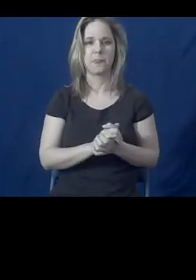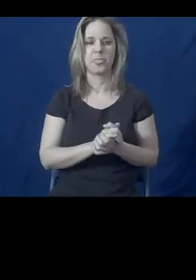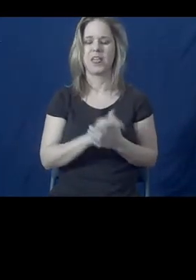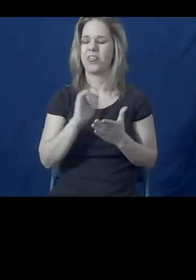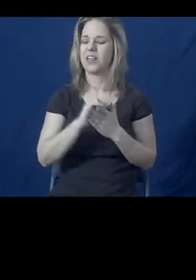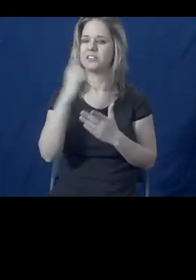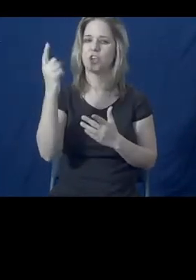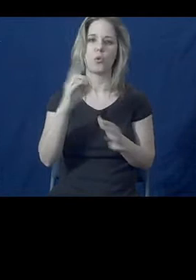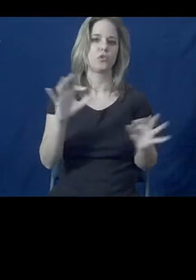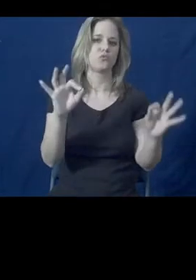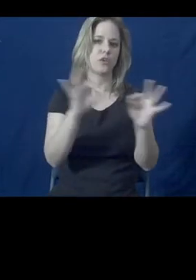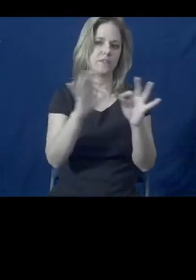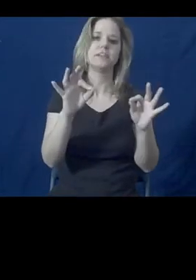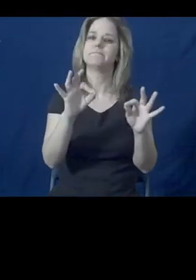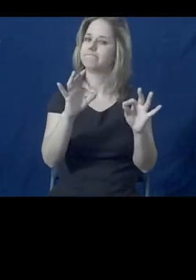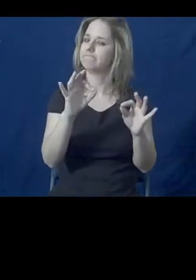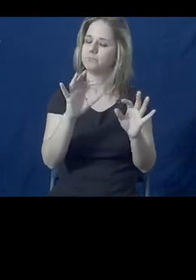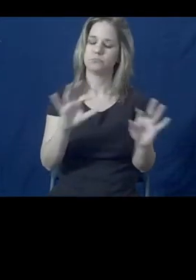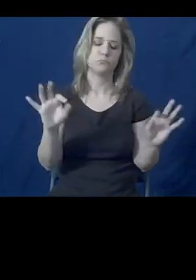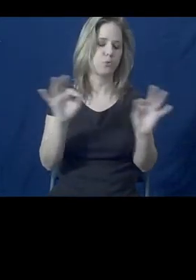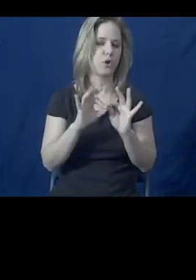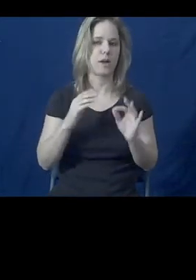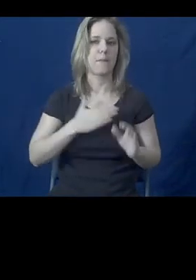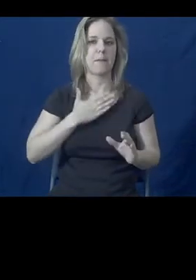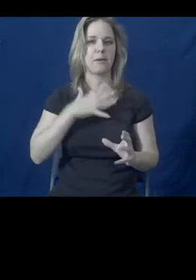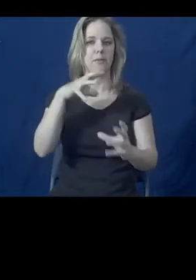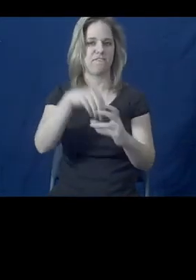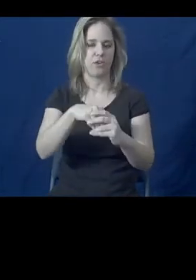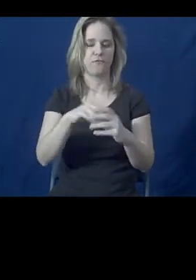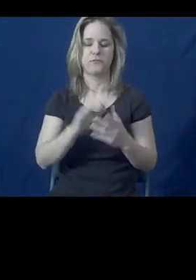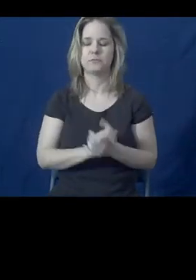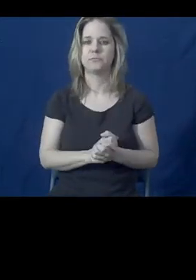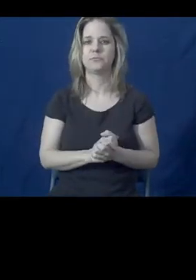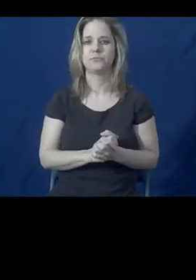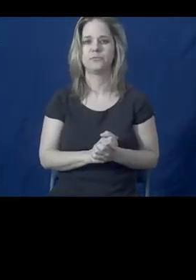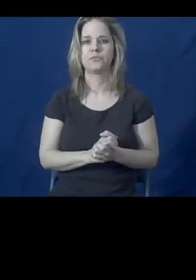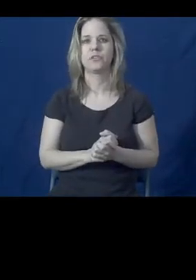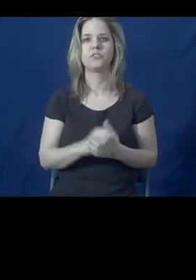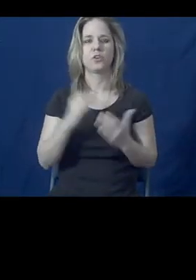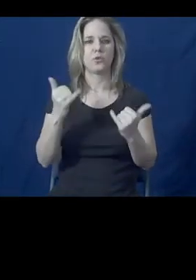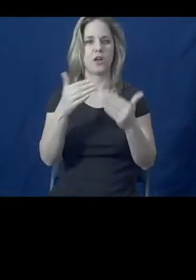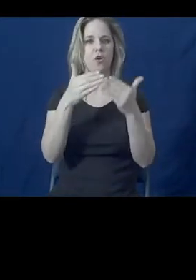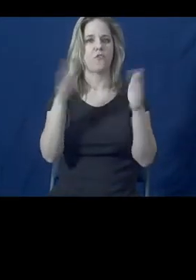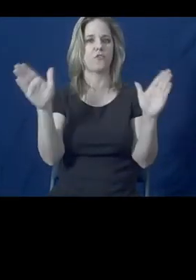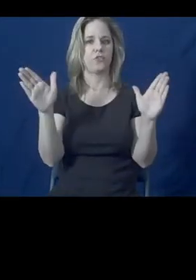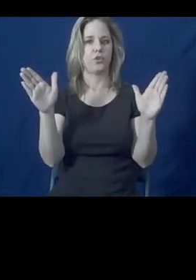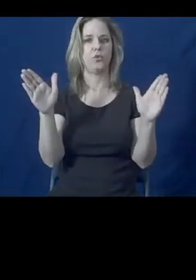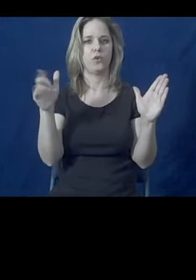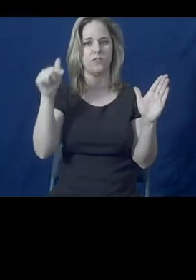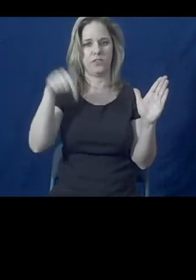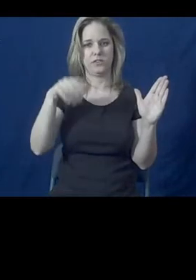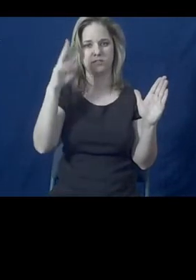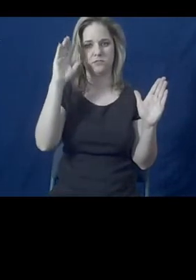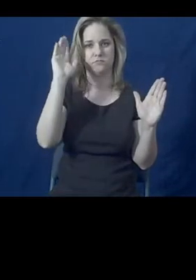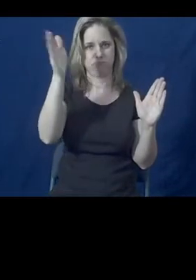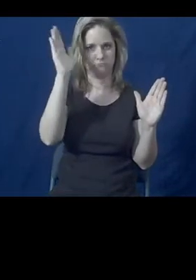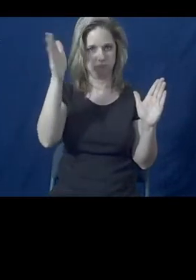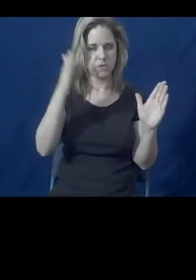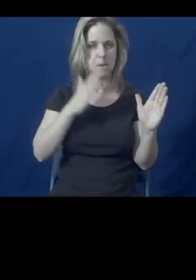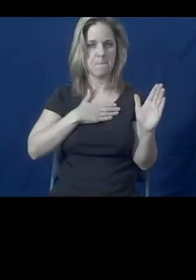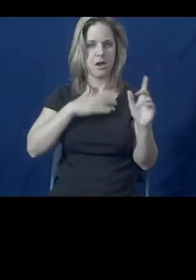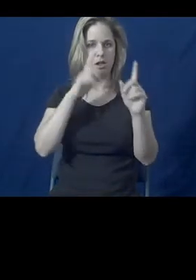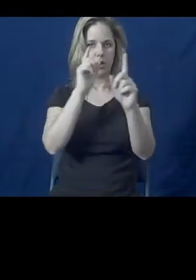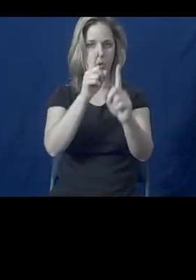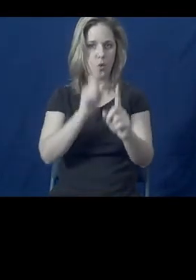always relevant and always timely, so I'm happy to be a part of it. So just to give an overview of what I would like